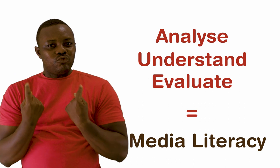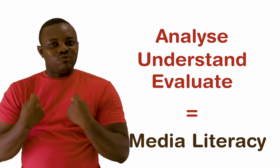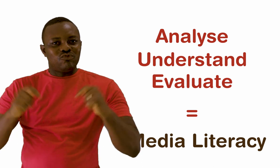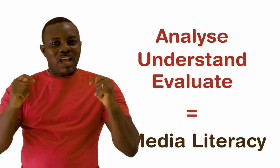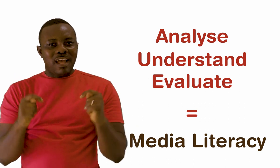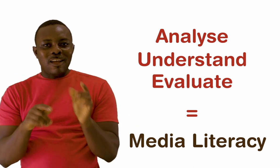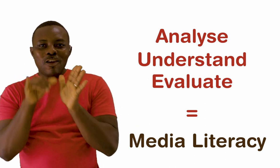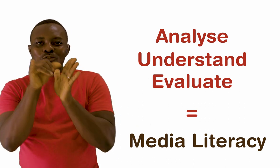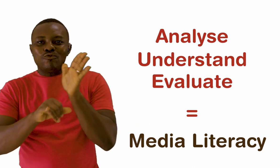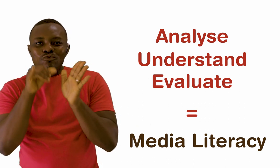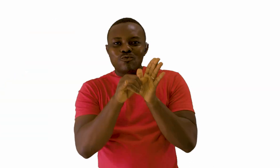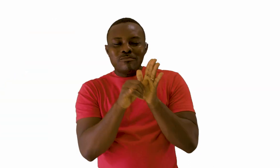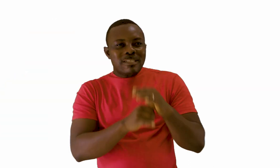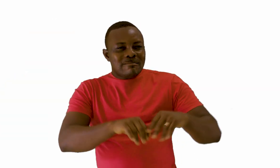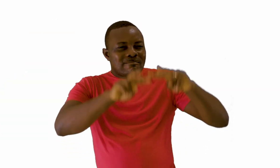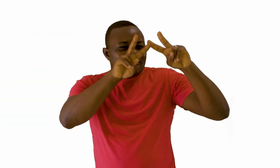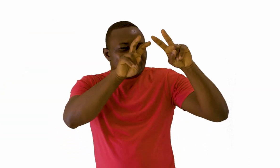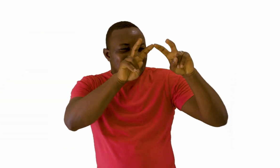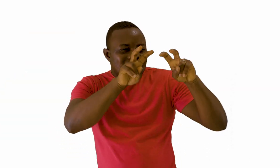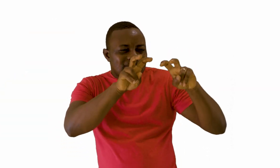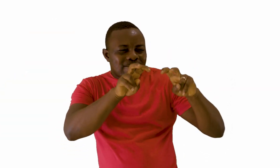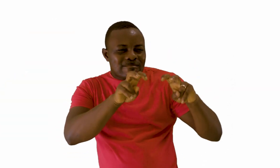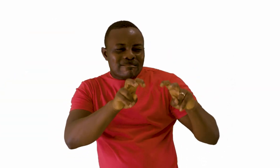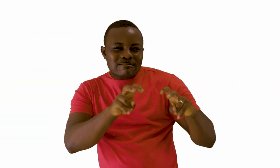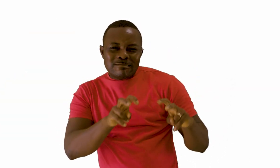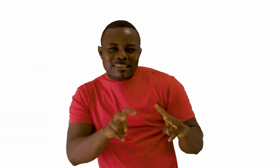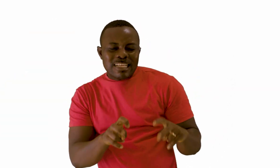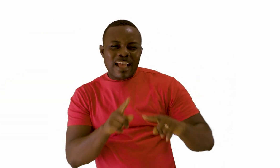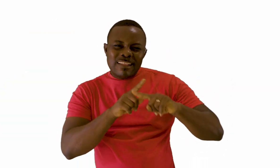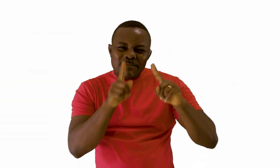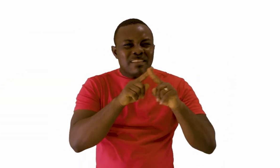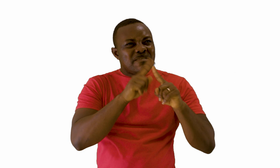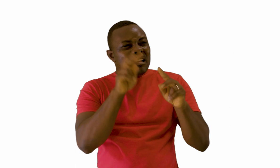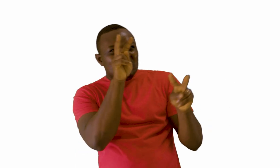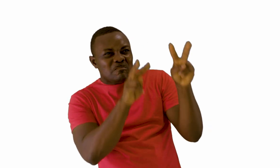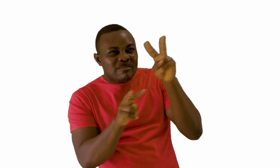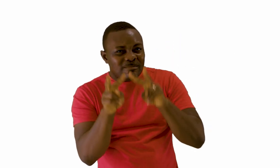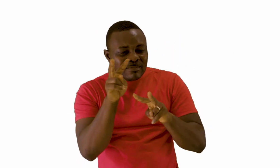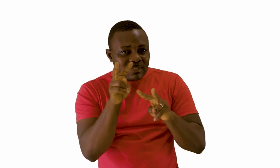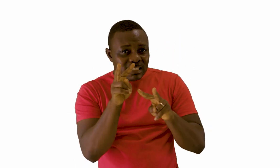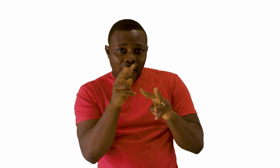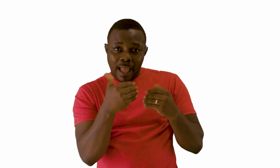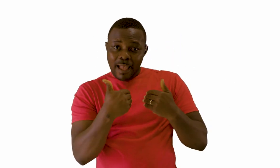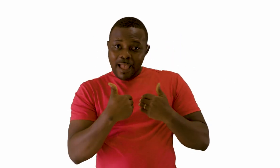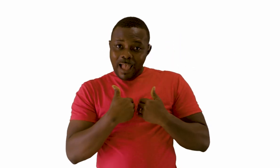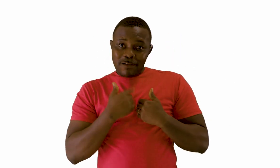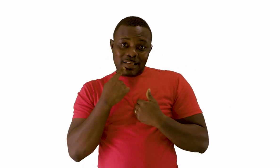I decided to look around on YouTube and view many different presentations on media literacy. There wasn't any